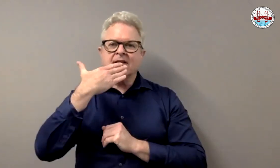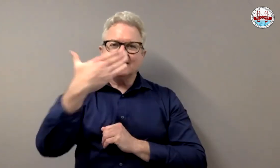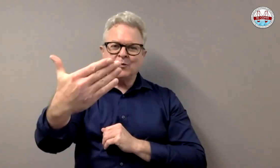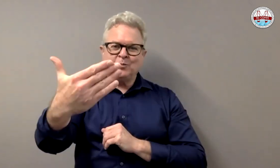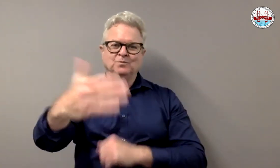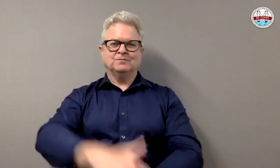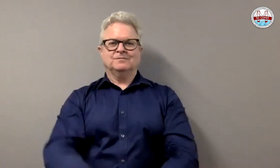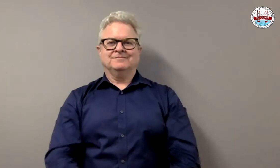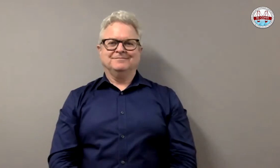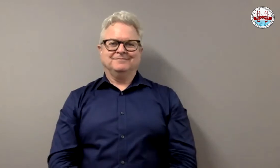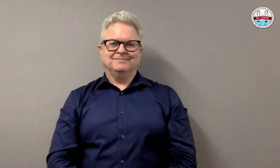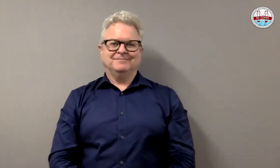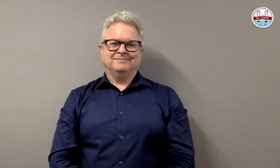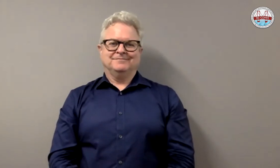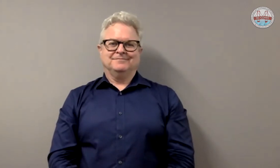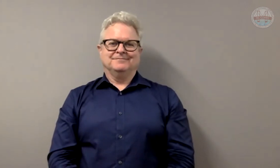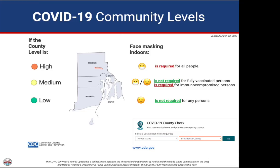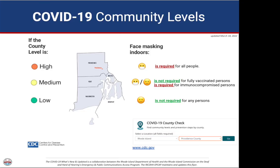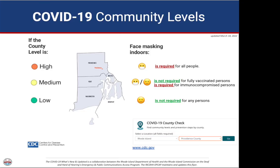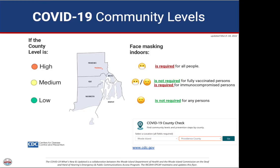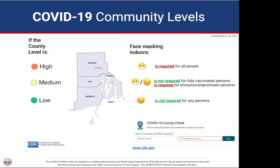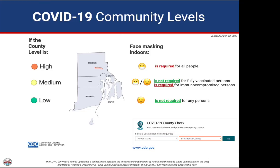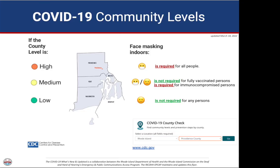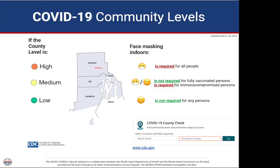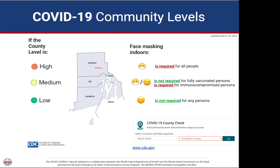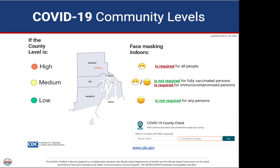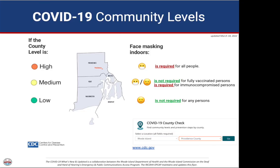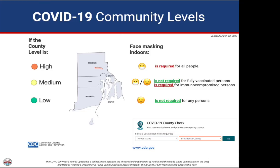this pandemic. Thank you. Thank you.